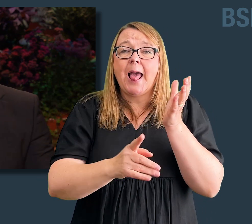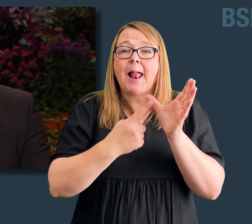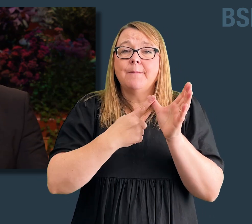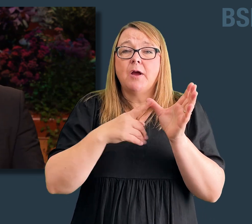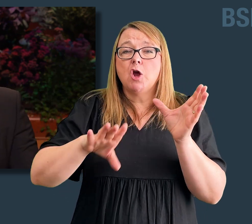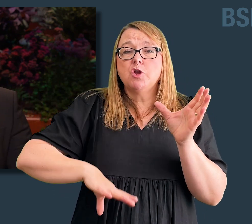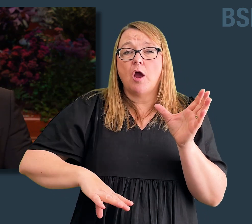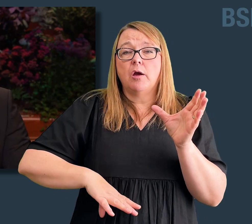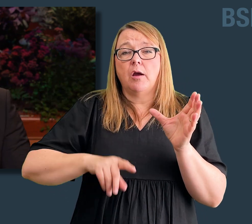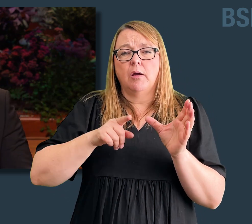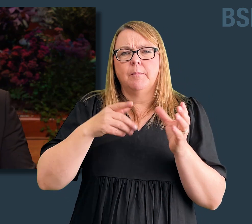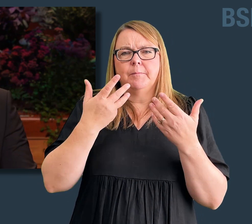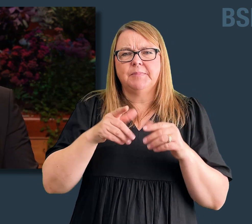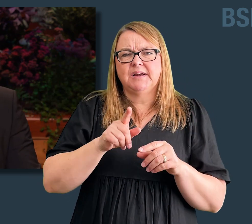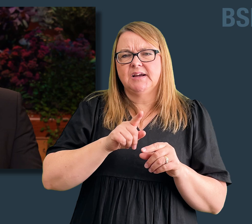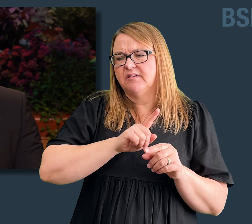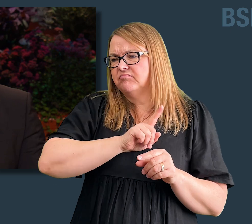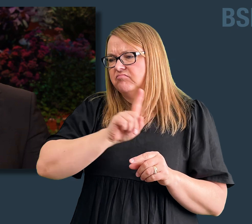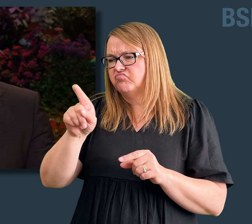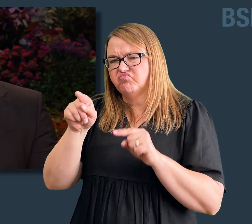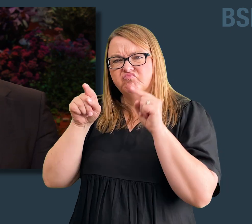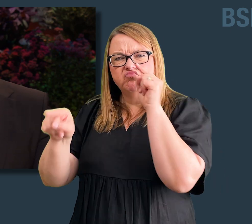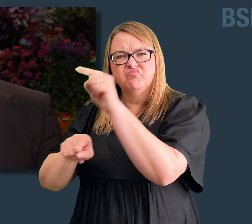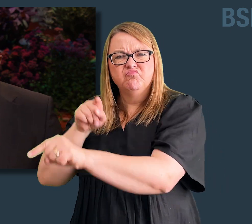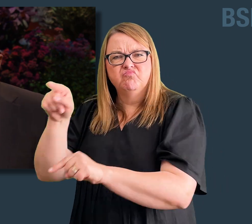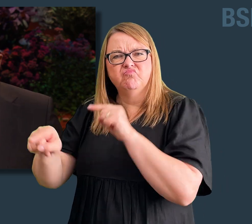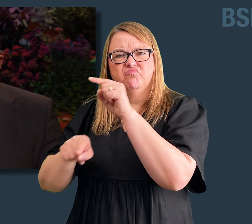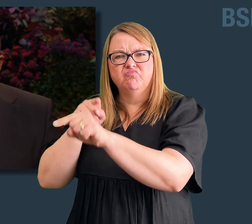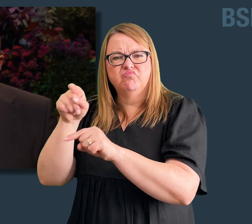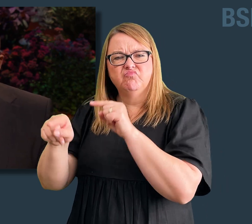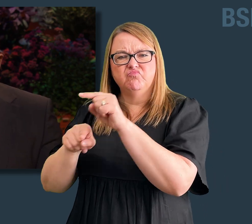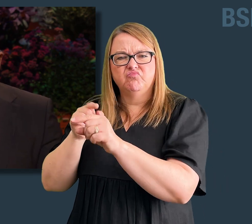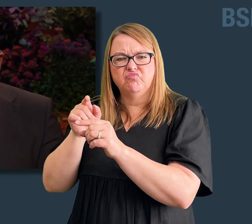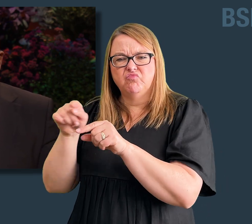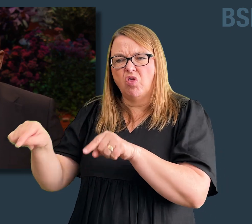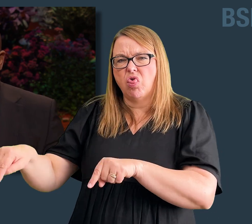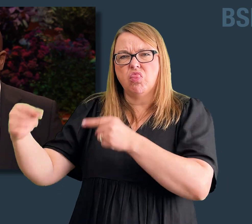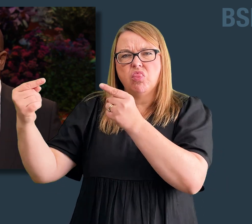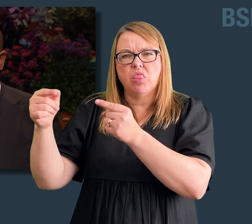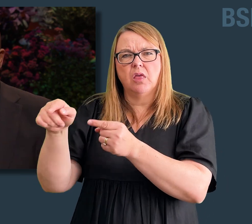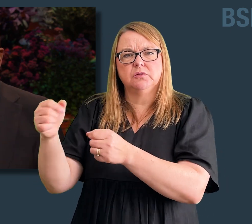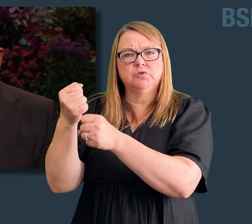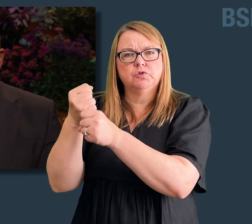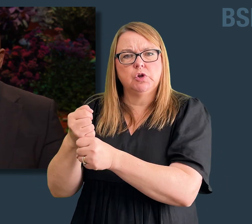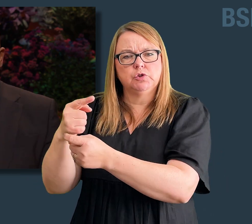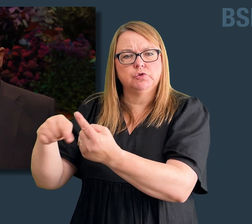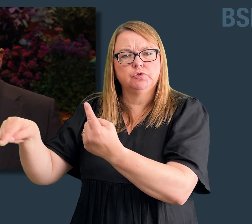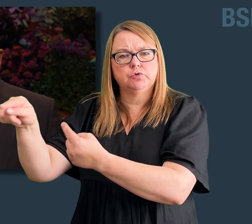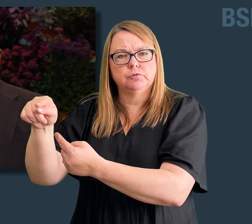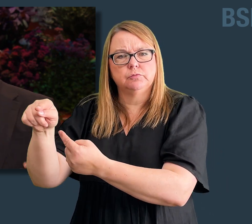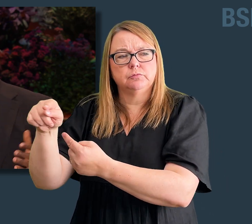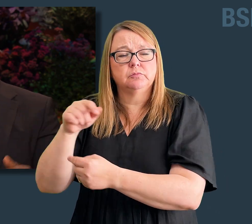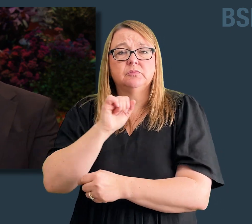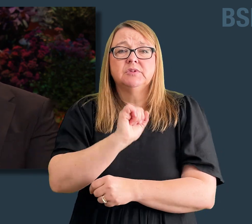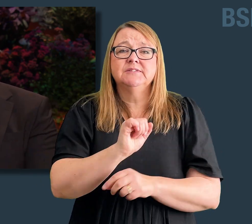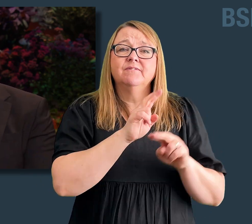Consider Alma the Younger. He rebelled and fought against the Church. His father, Alma, prayed and